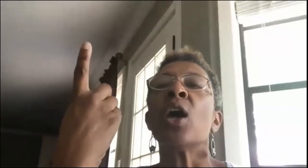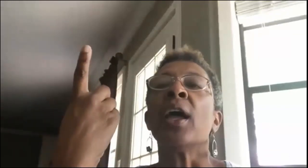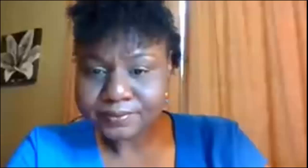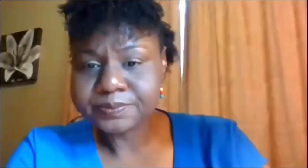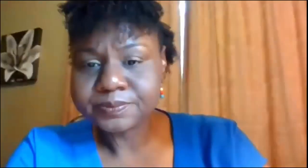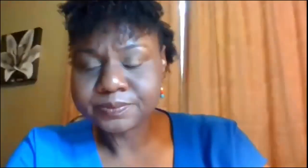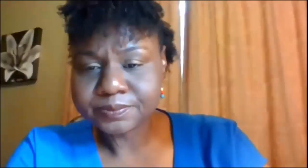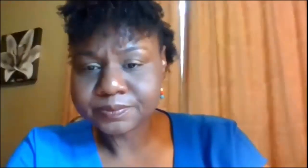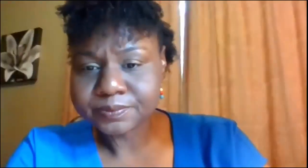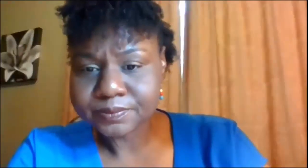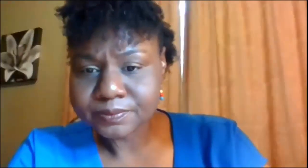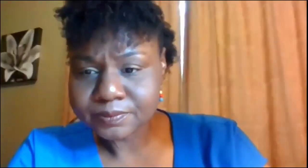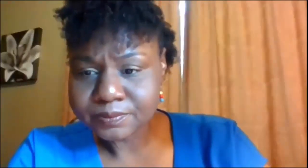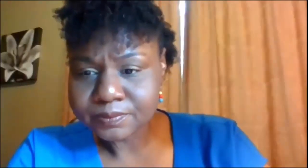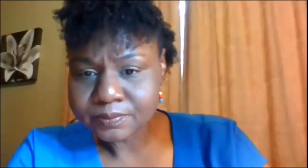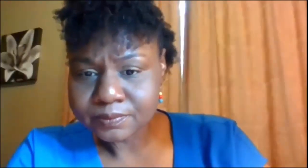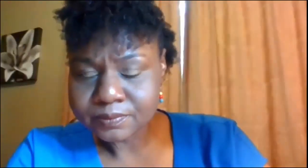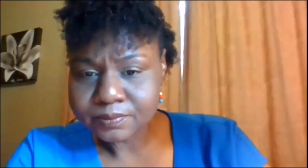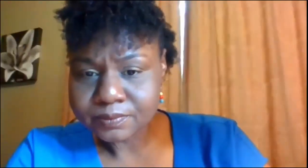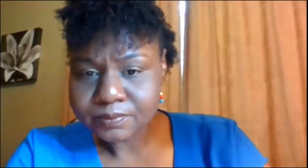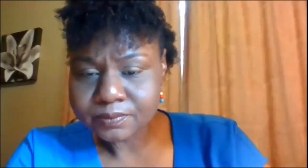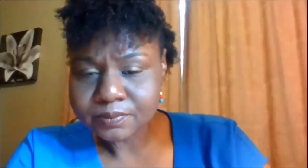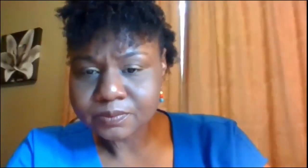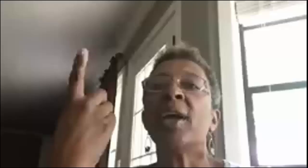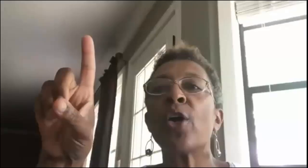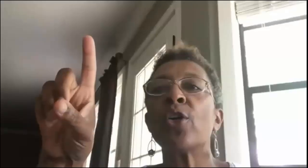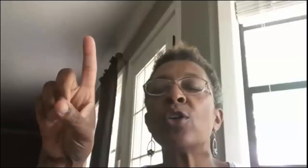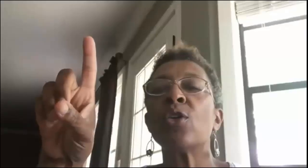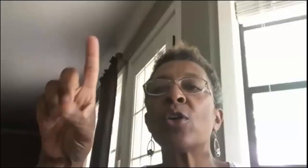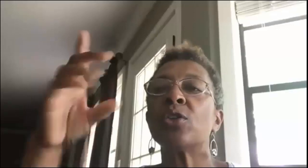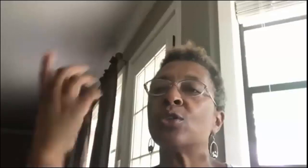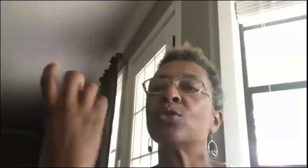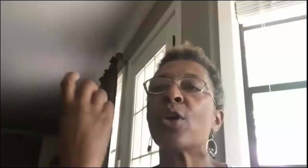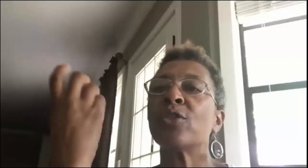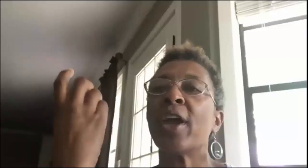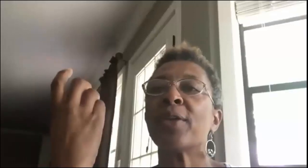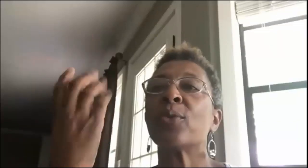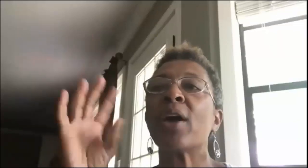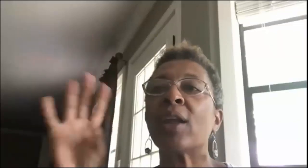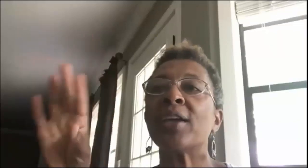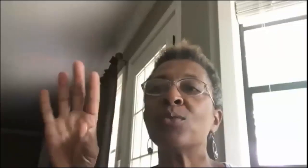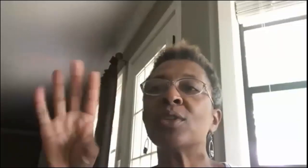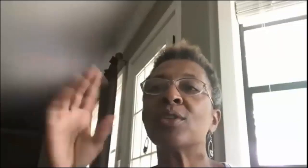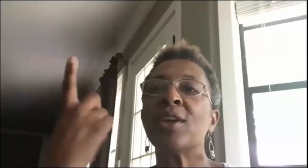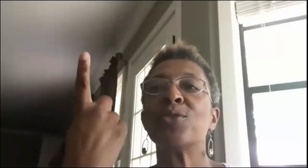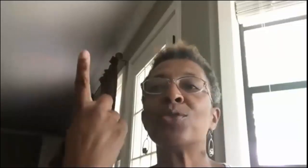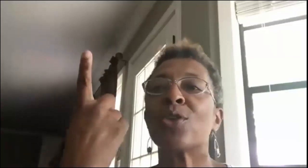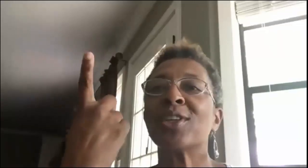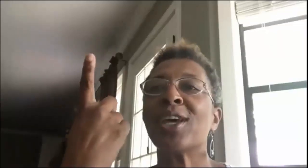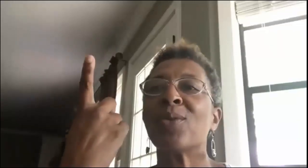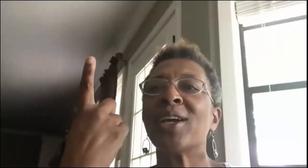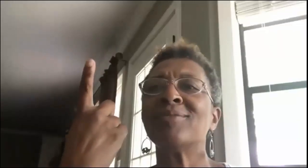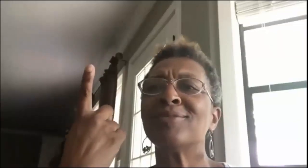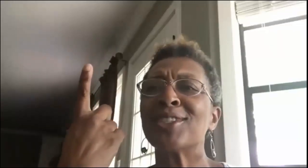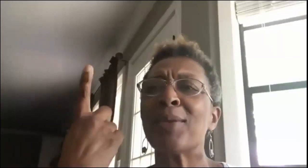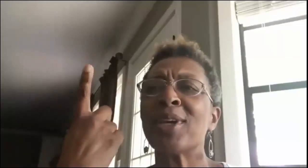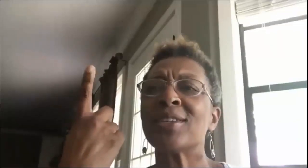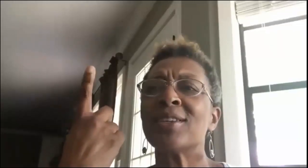um if you opt to do it this way when you turn your do you turn your head around like you would if you started that way does that make sense no